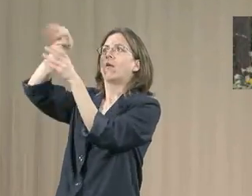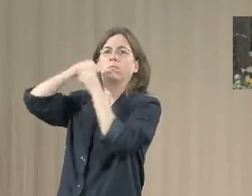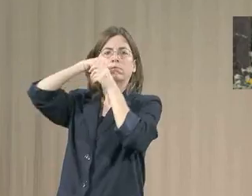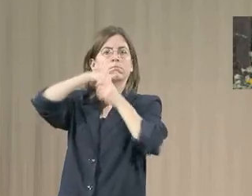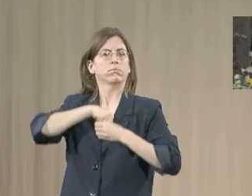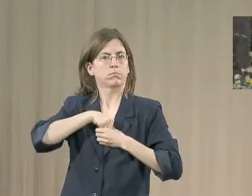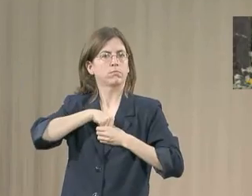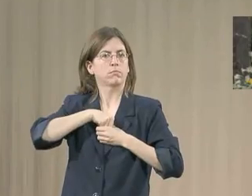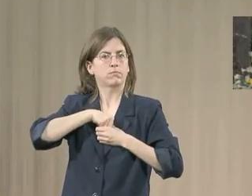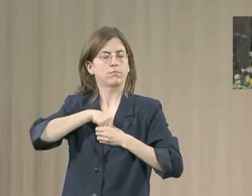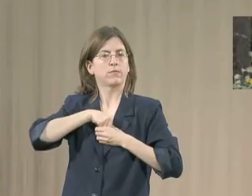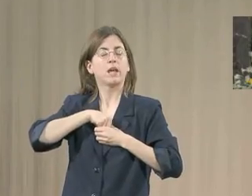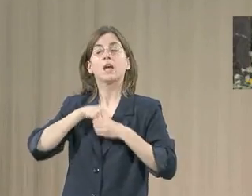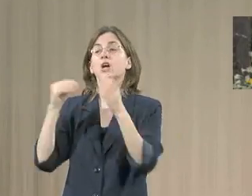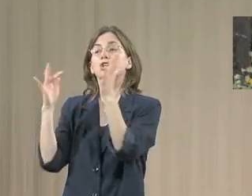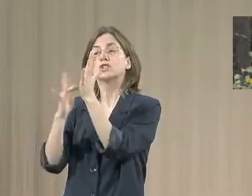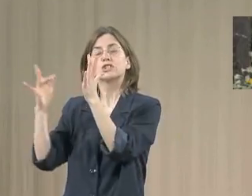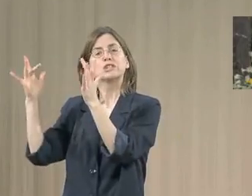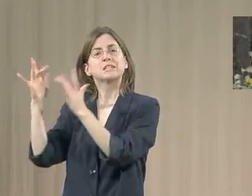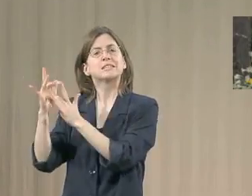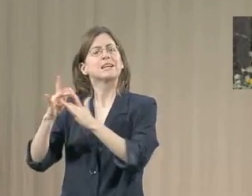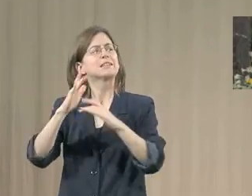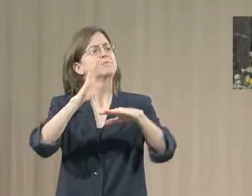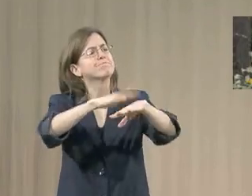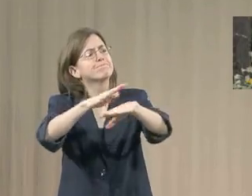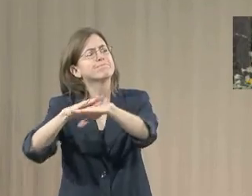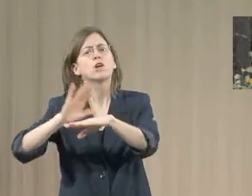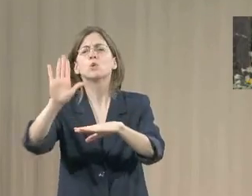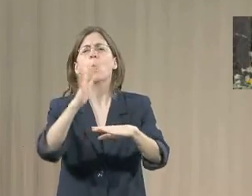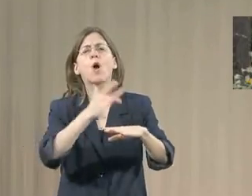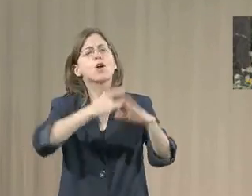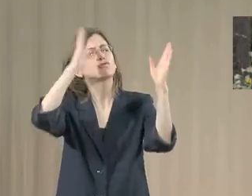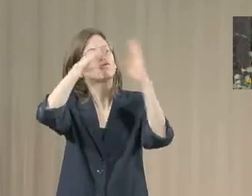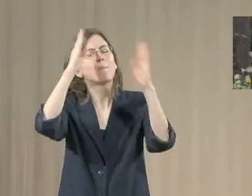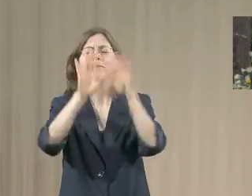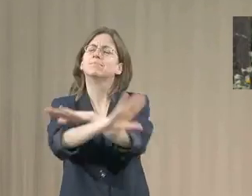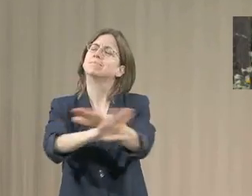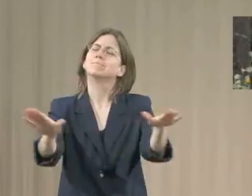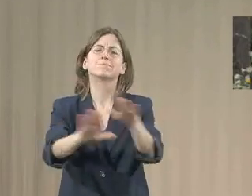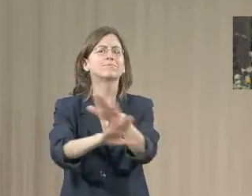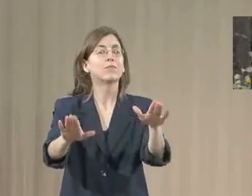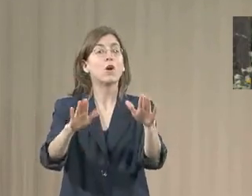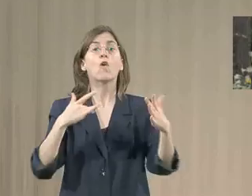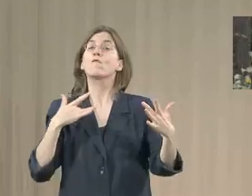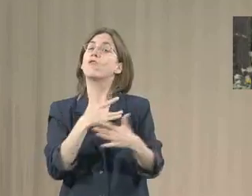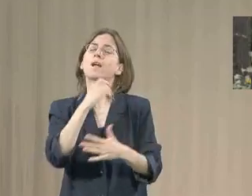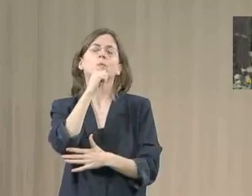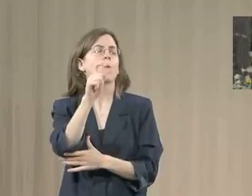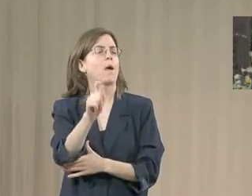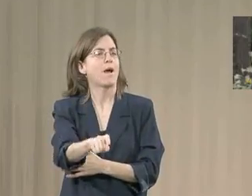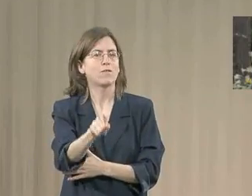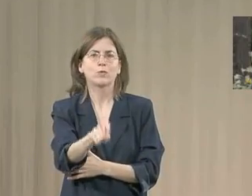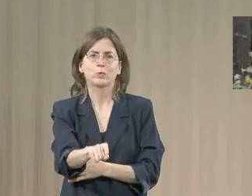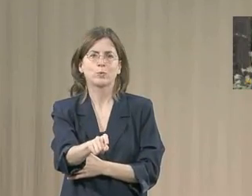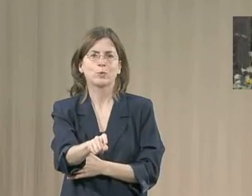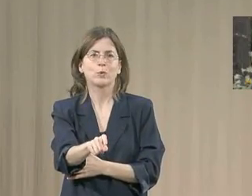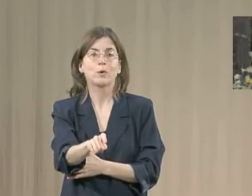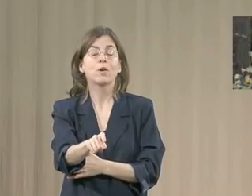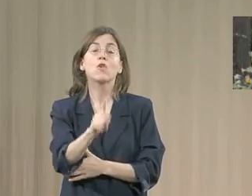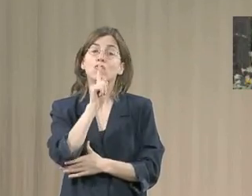have made their dwelling with us. Jesus tells us not to let our hearts be troubled. We have